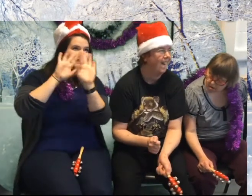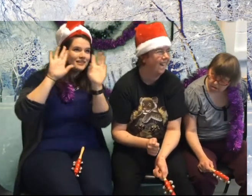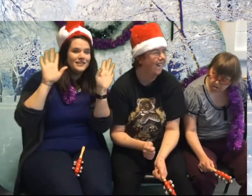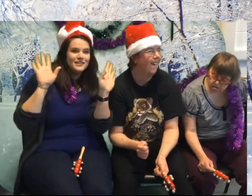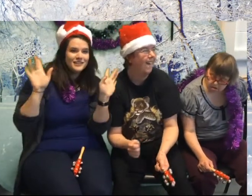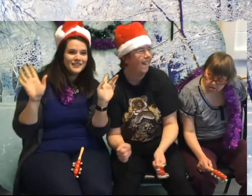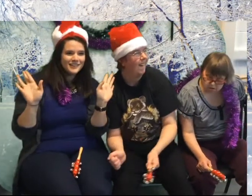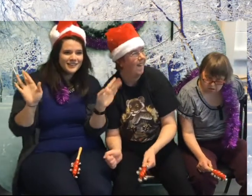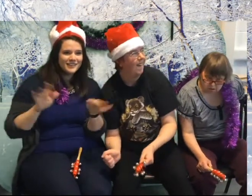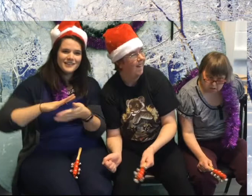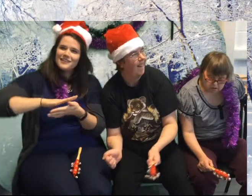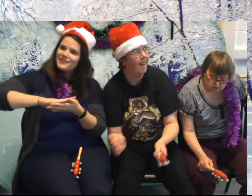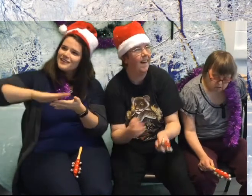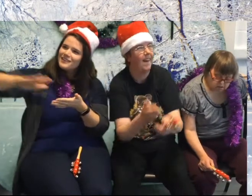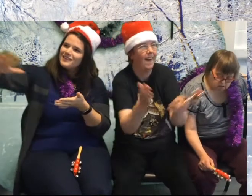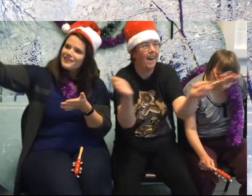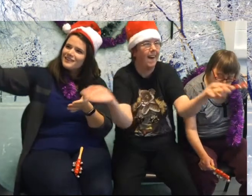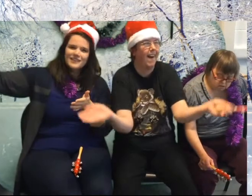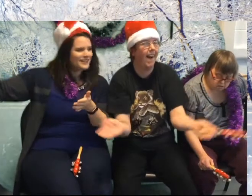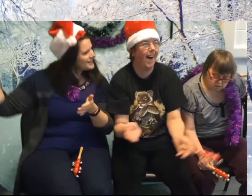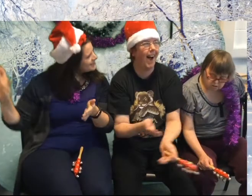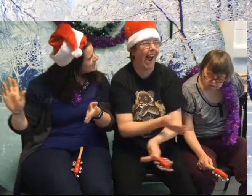wonderland